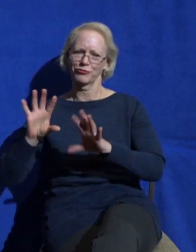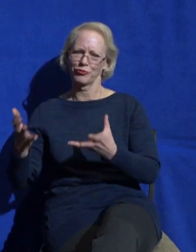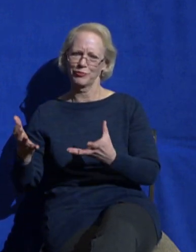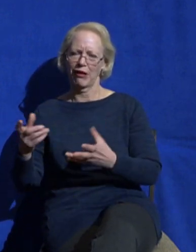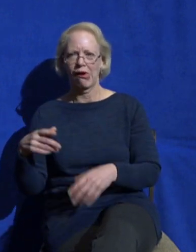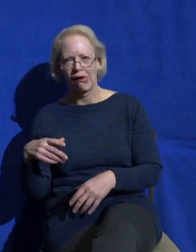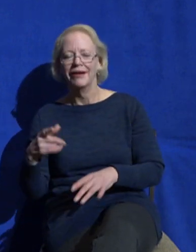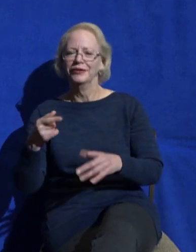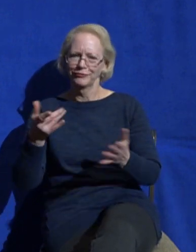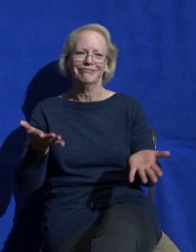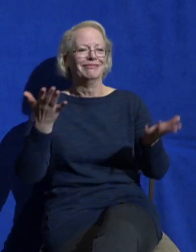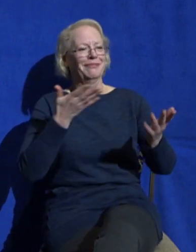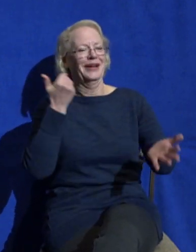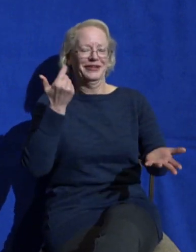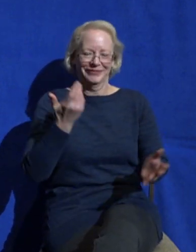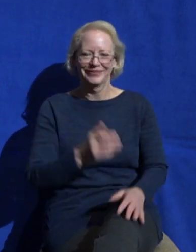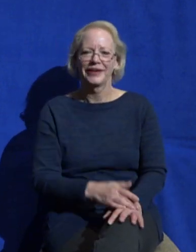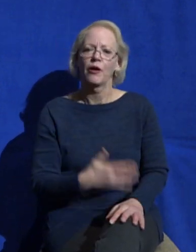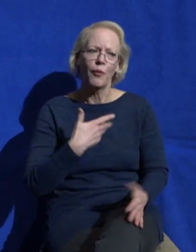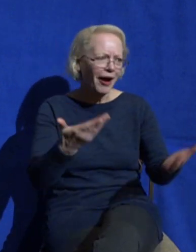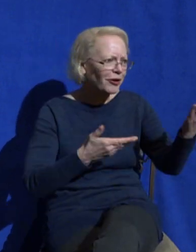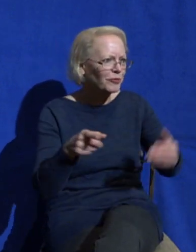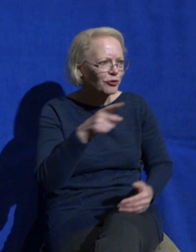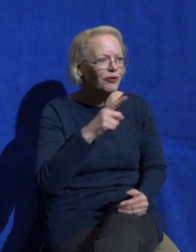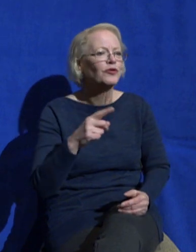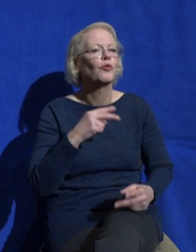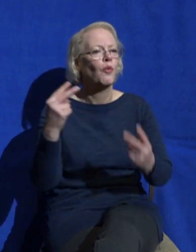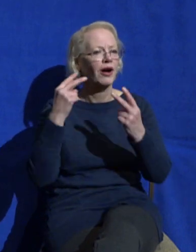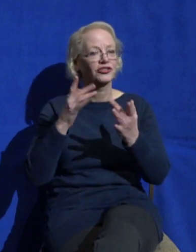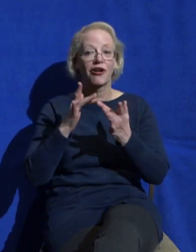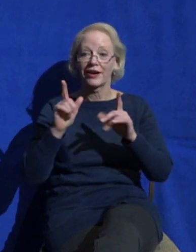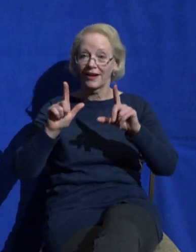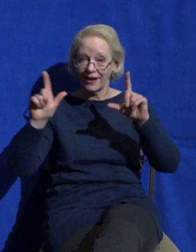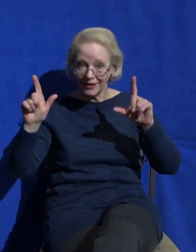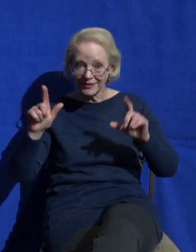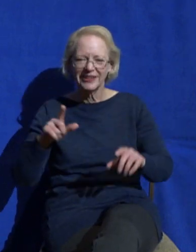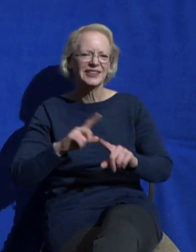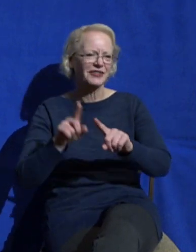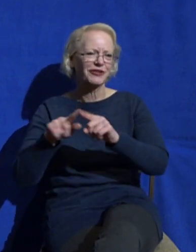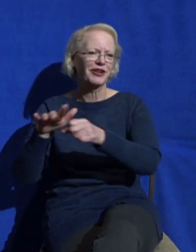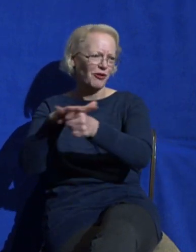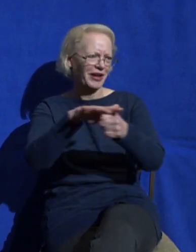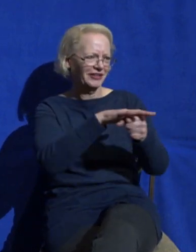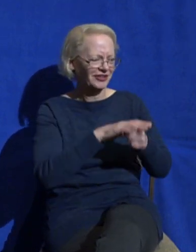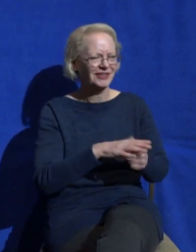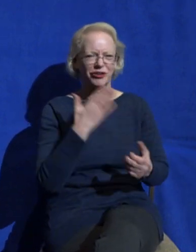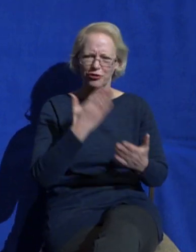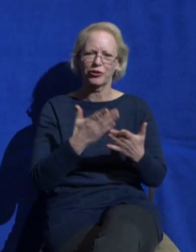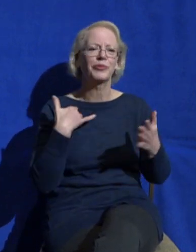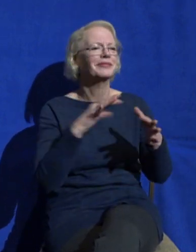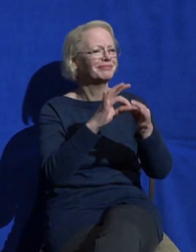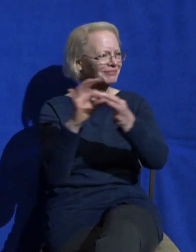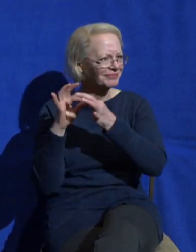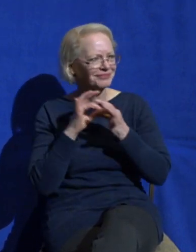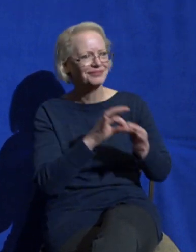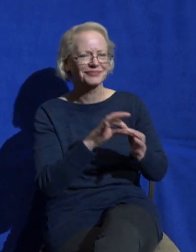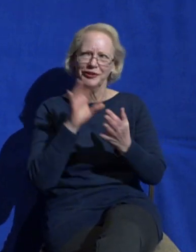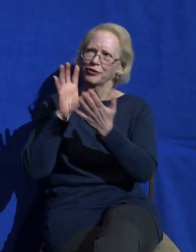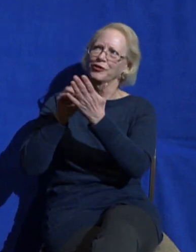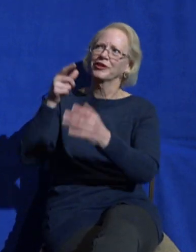want to welcome those of you that are watching online from our different locations. It's good to be together under God's word today. We